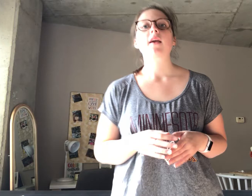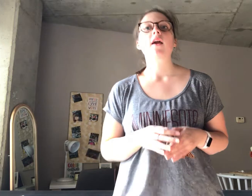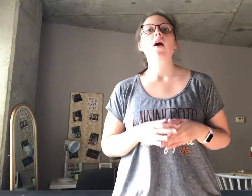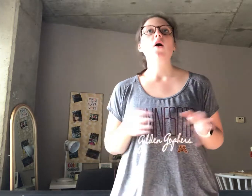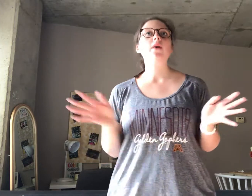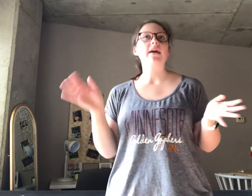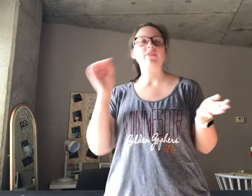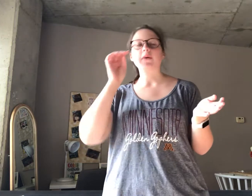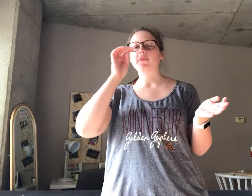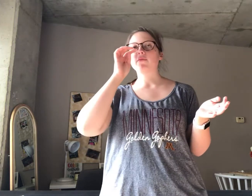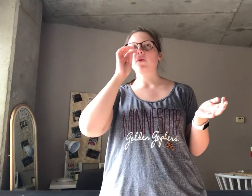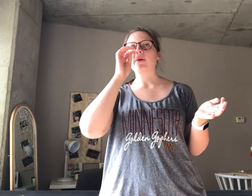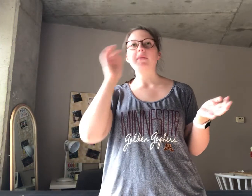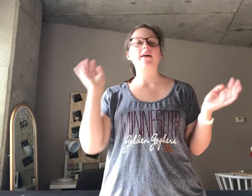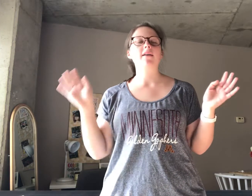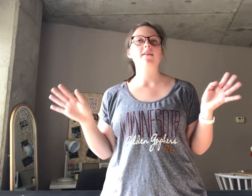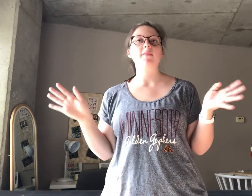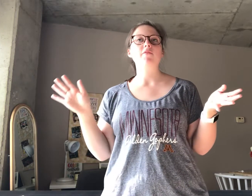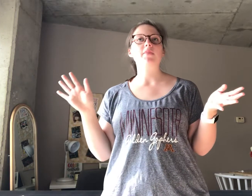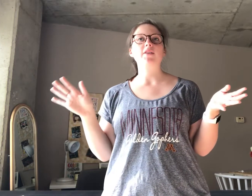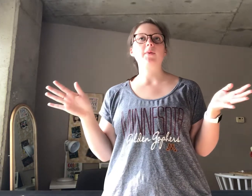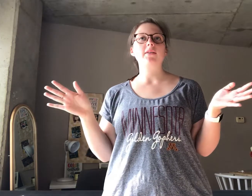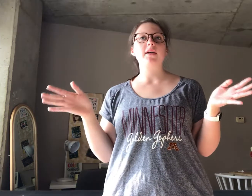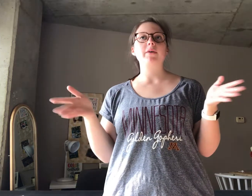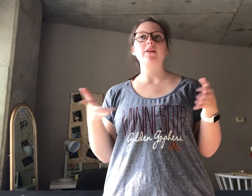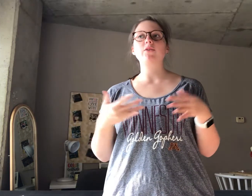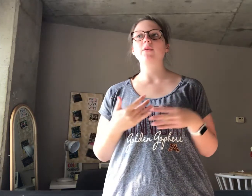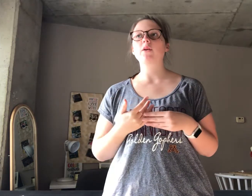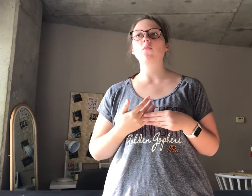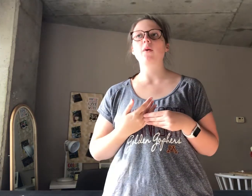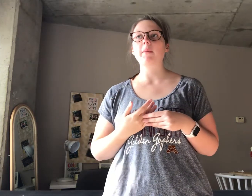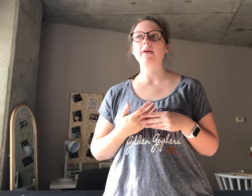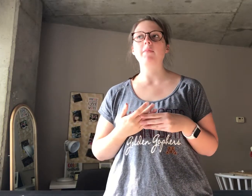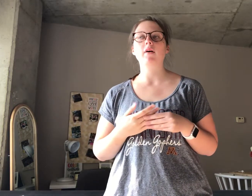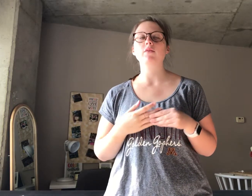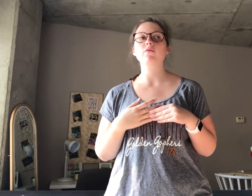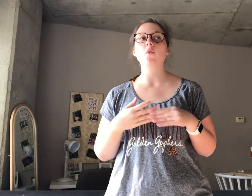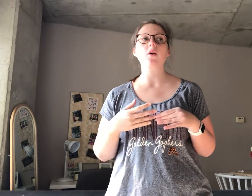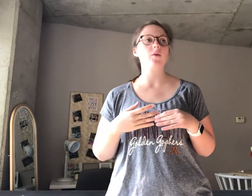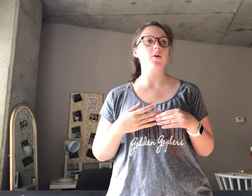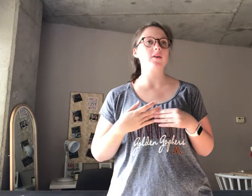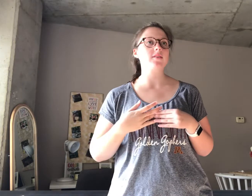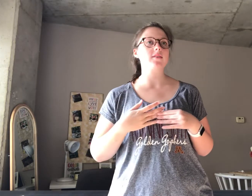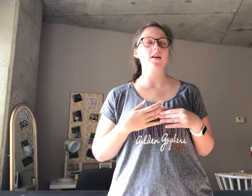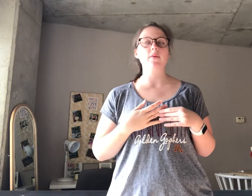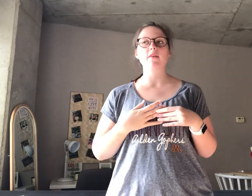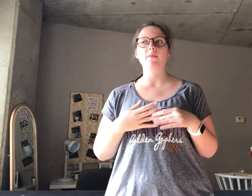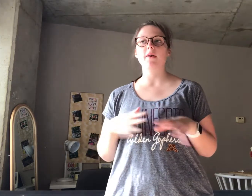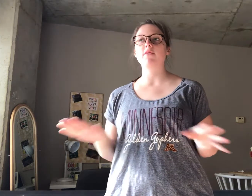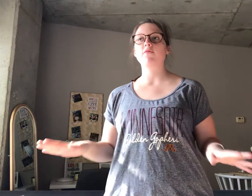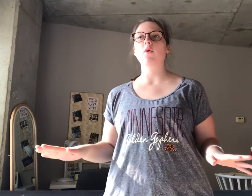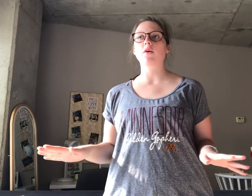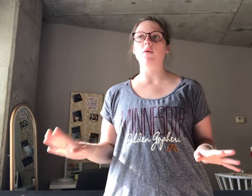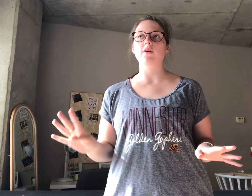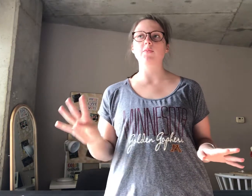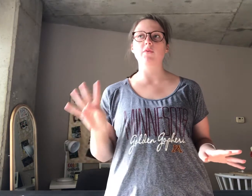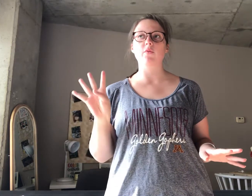Okay, everyone, before we play our game of baseball today, we're going to do a little warm-up game called Four Corners. Has anyone ever played Four Corners before?